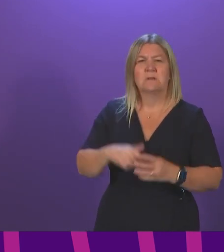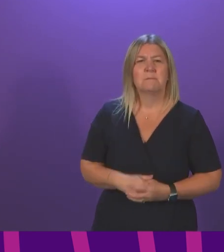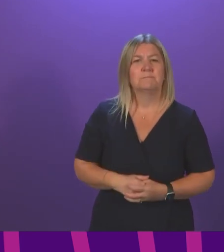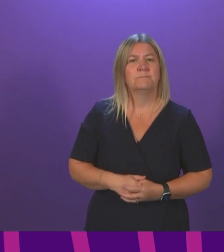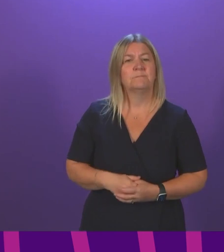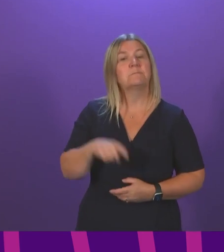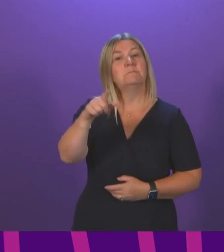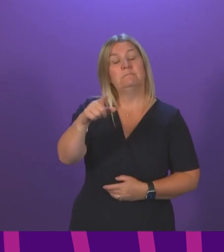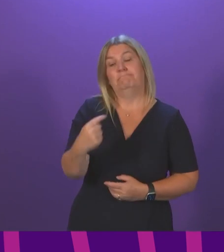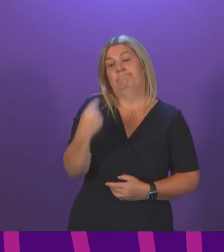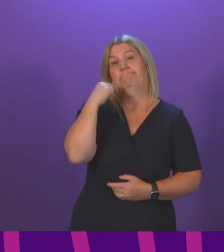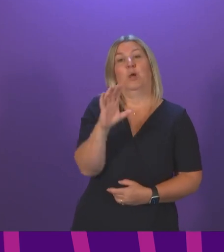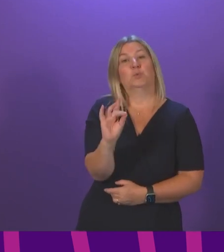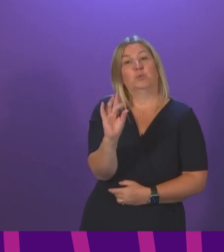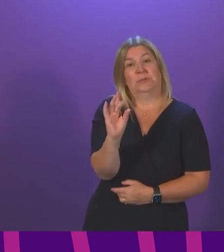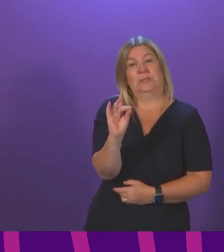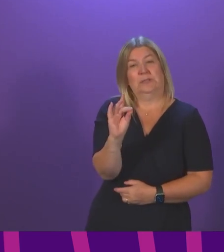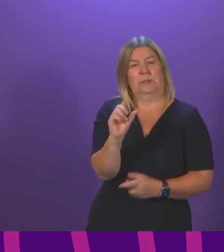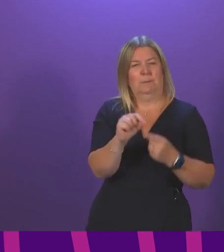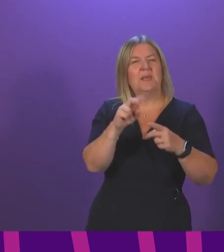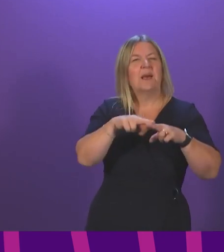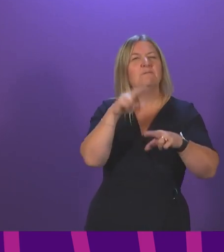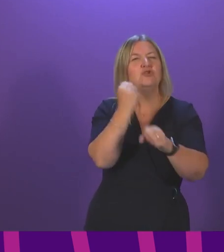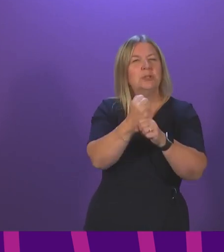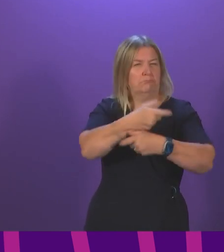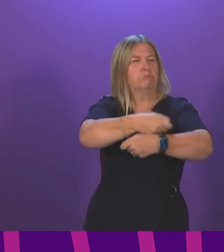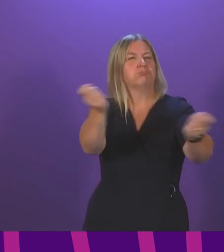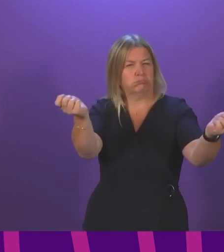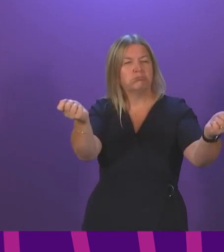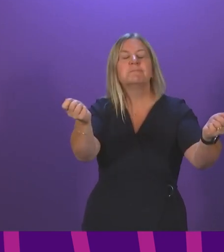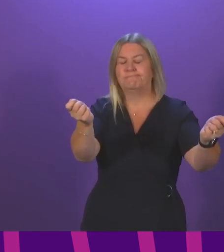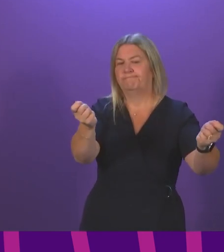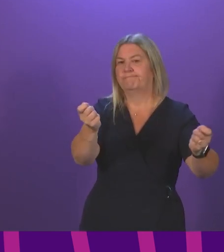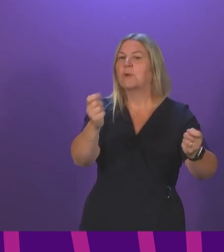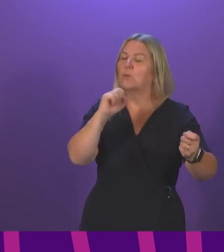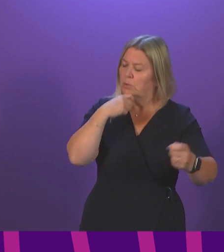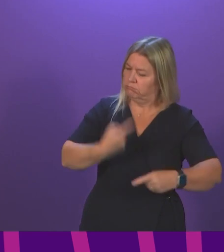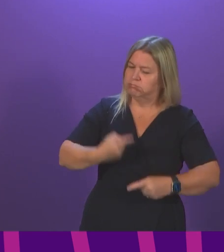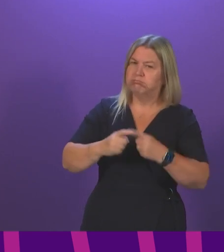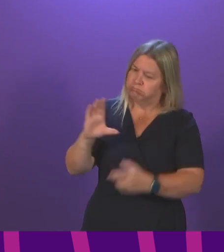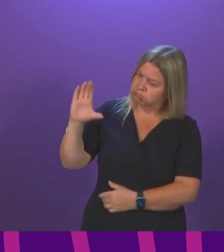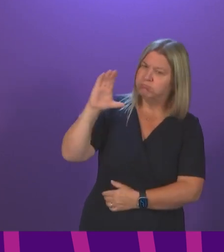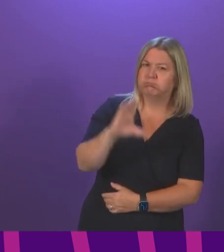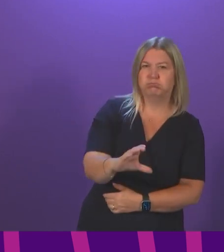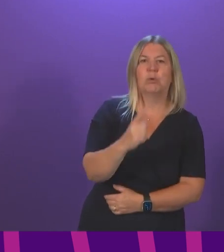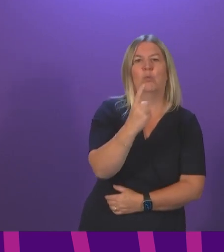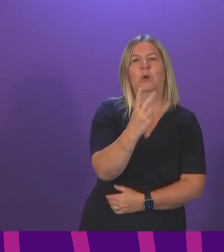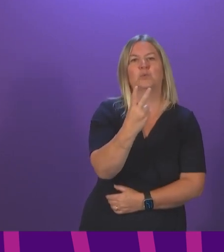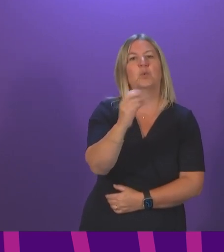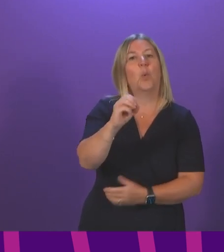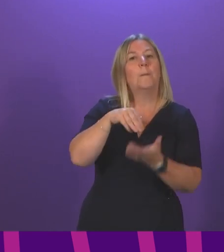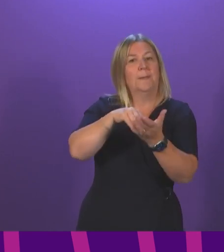on Tuesday when I outlined the programme for government, we're making an immediate investment of £120 million